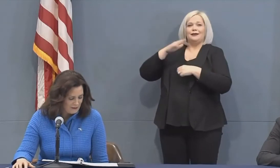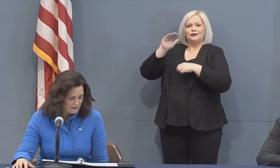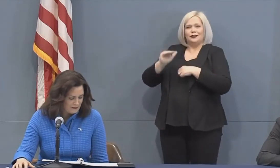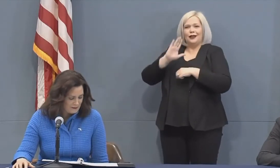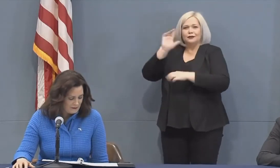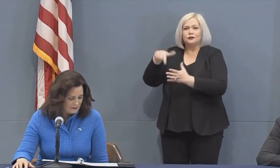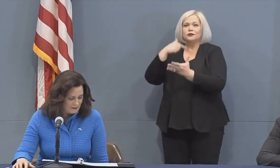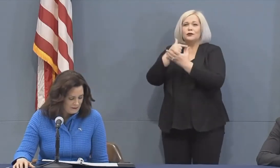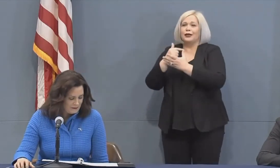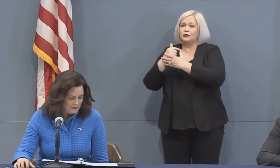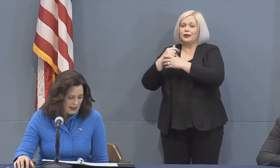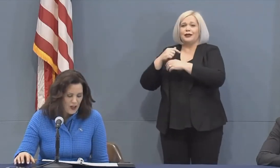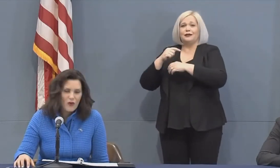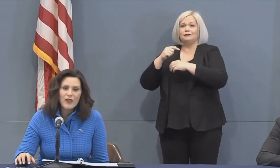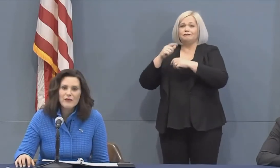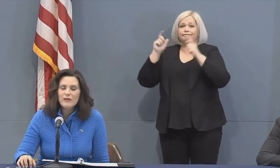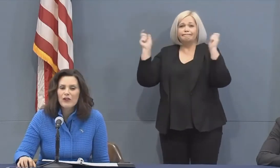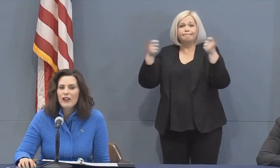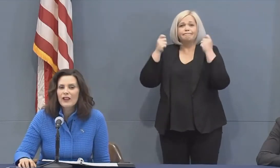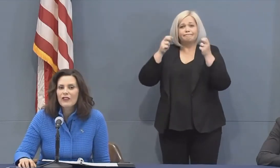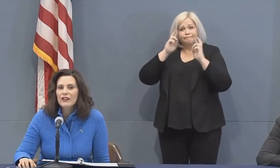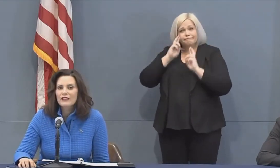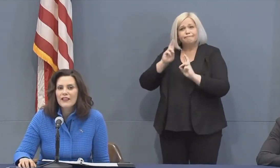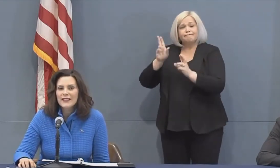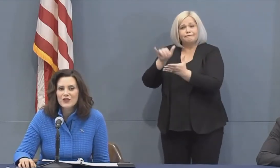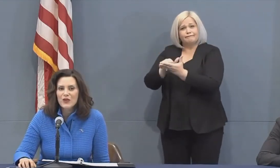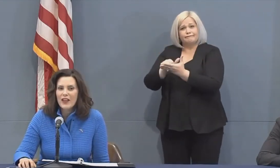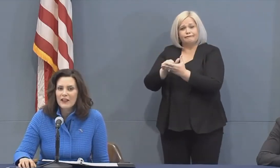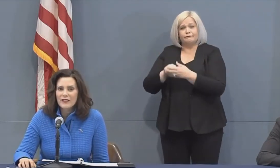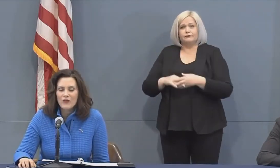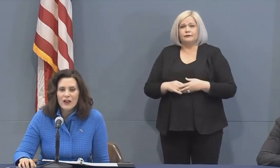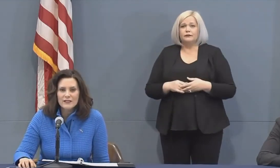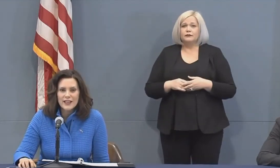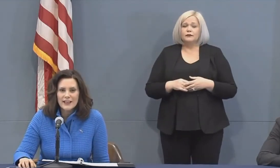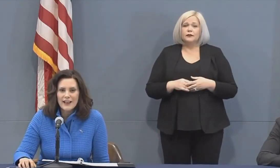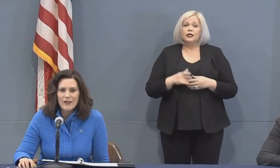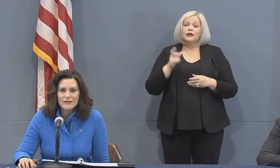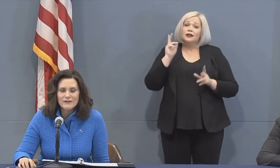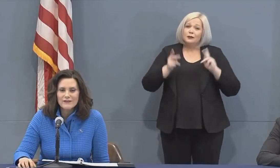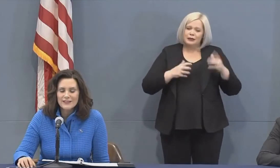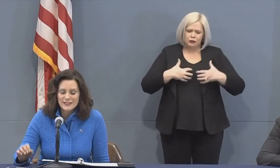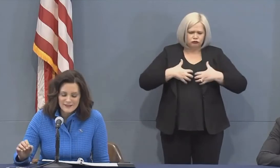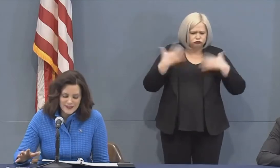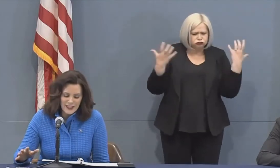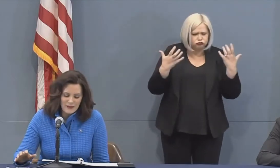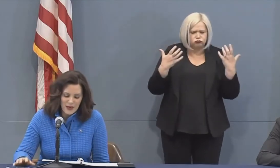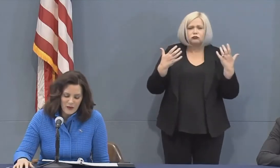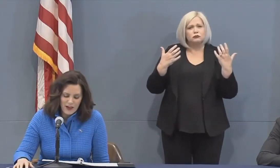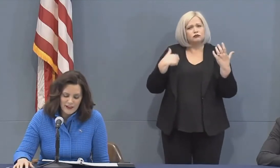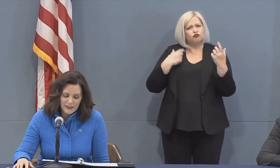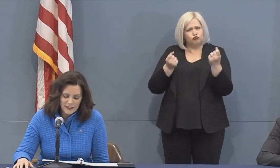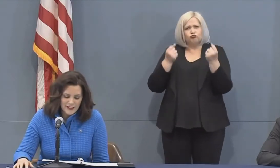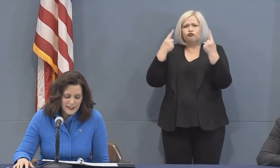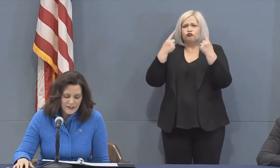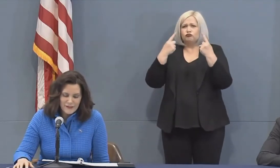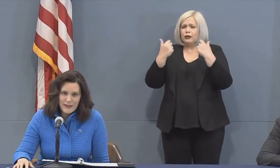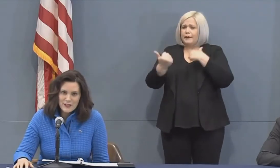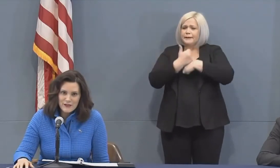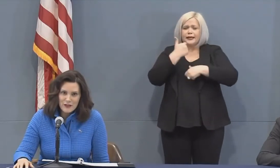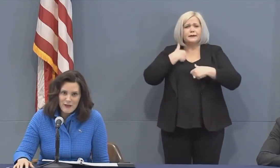a month. I know that people are angry and that's okay. And if you want to take it out and send it my way,